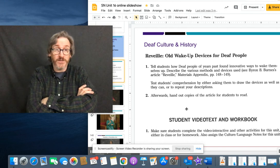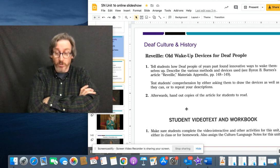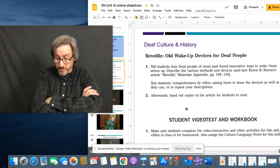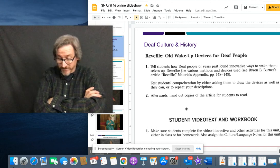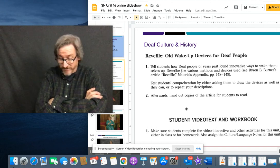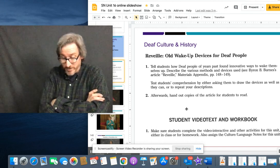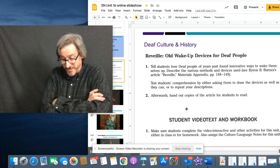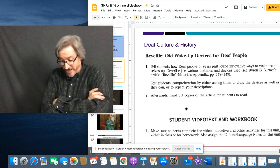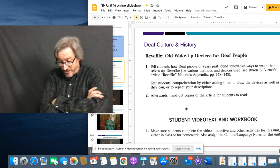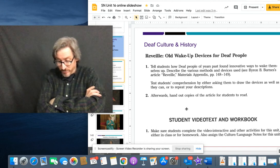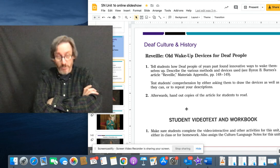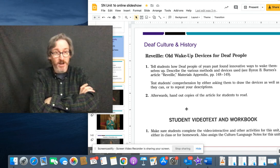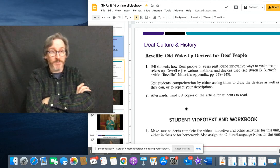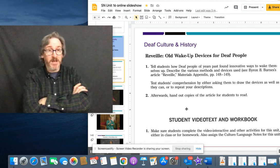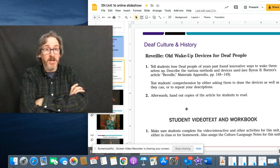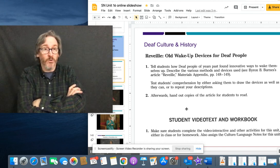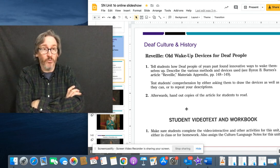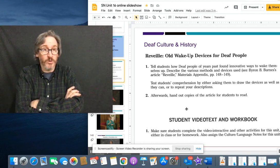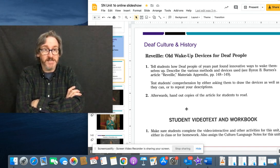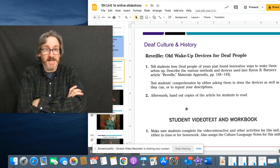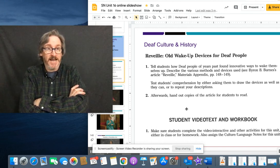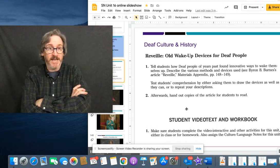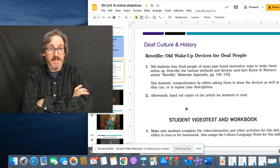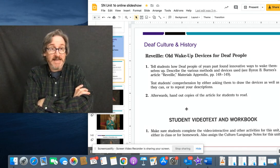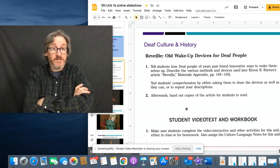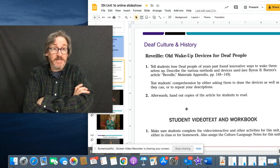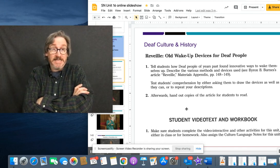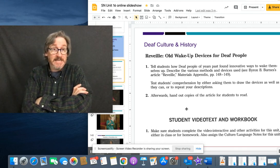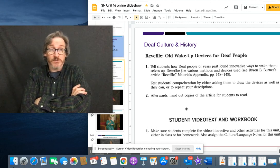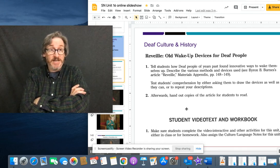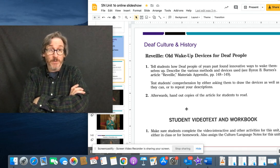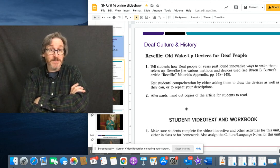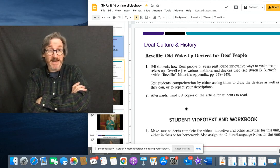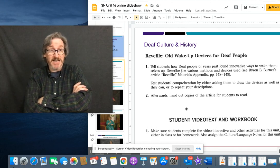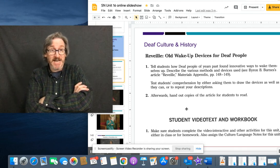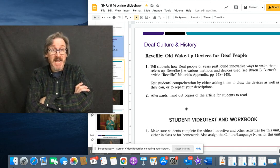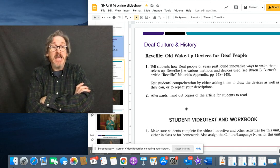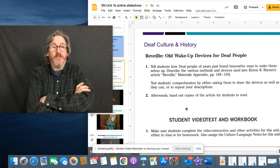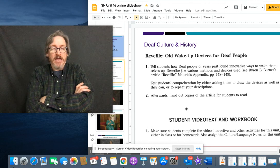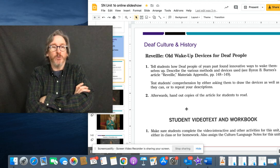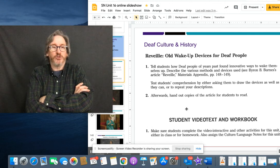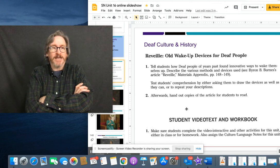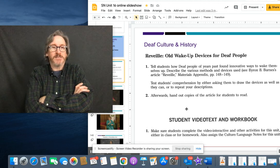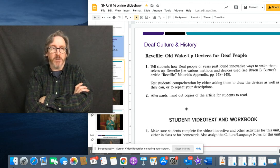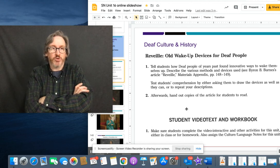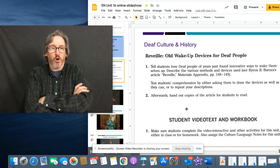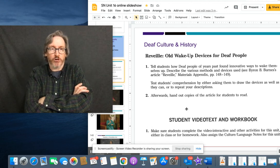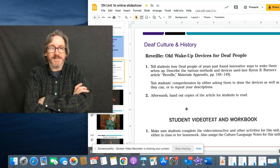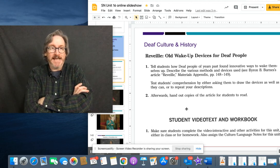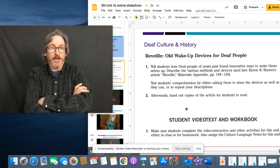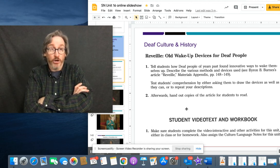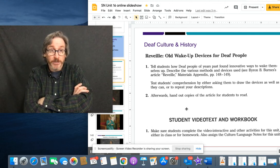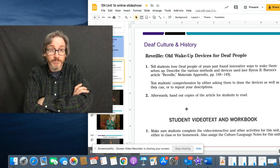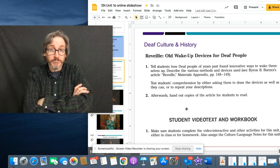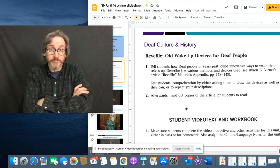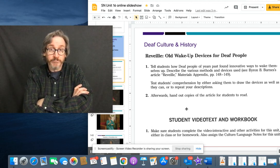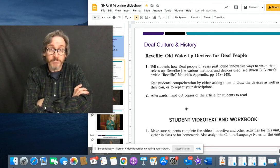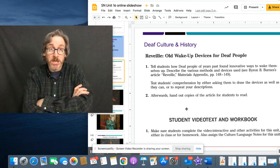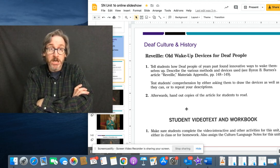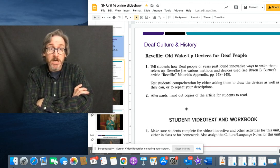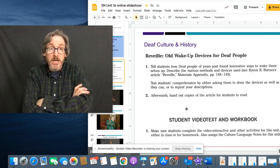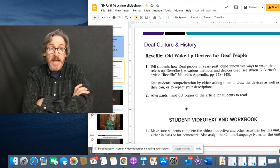Most of the older deaf folks that I knew growing up would say that that's what they did is when they went to bed at night, they would drink as much water as they could.